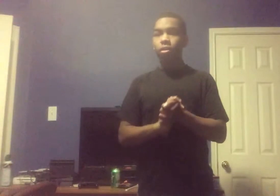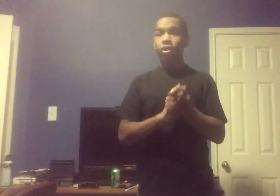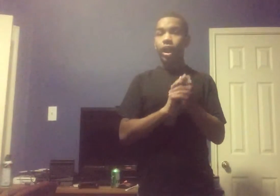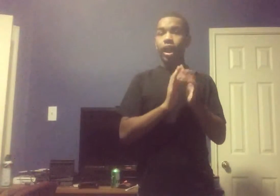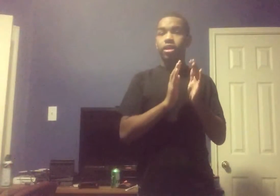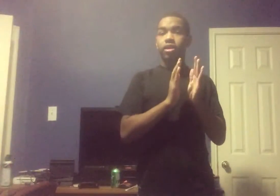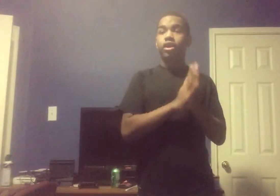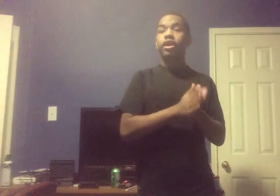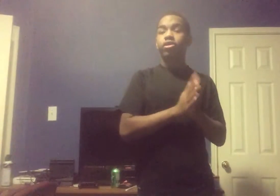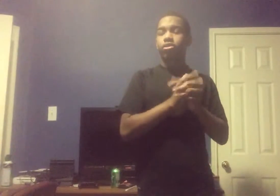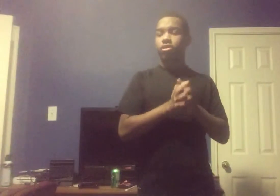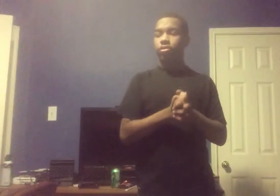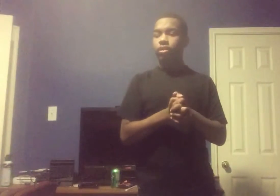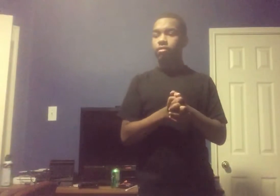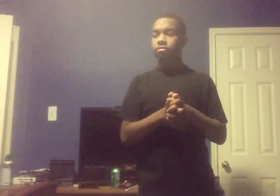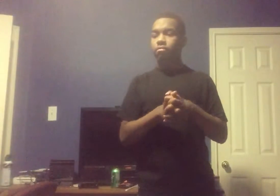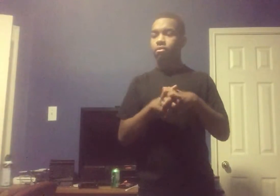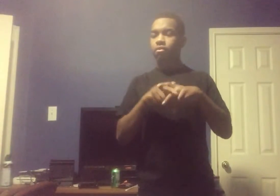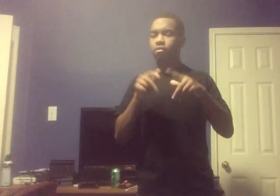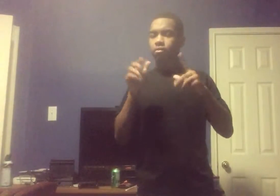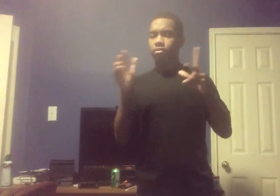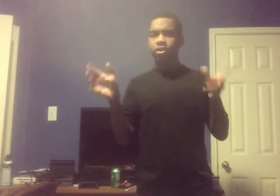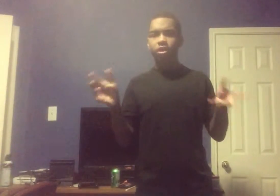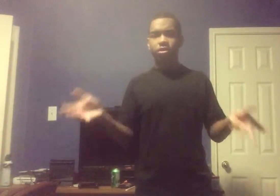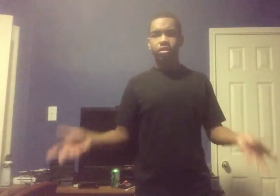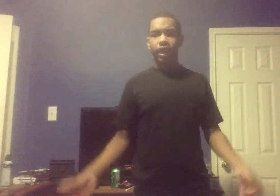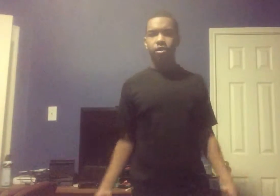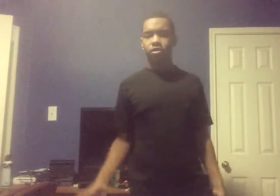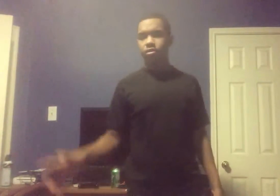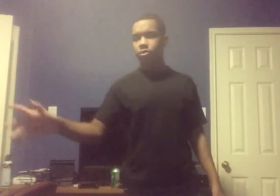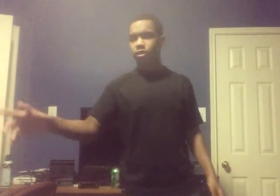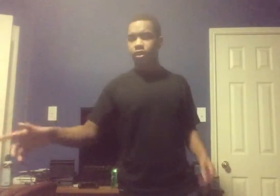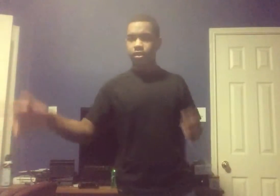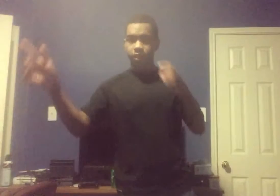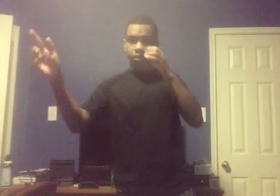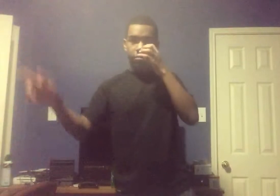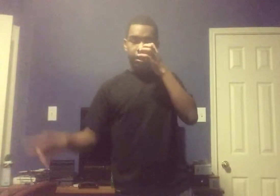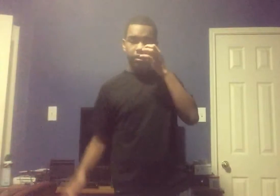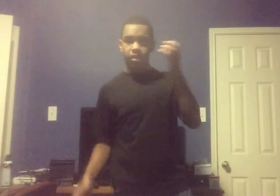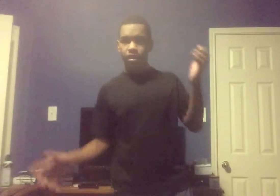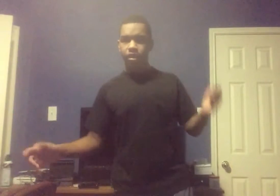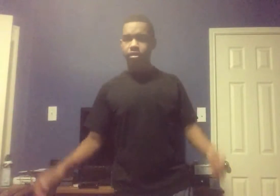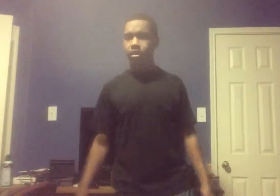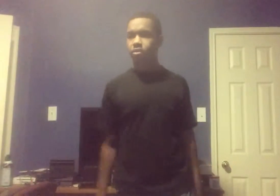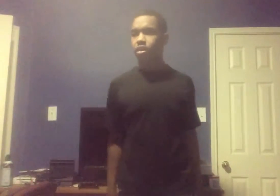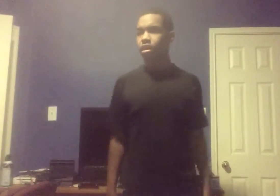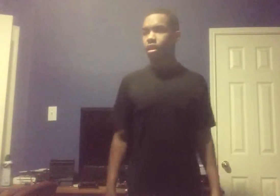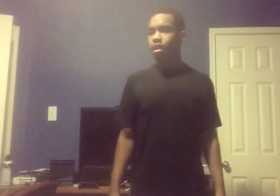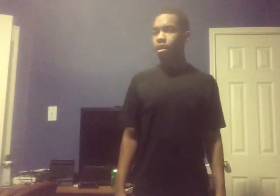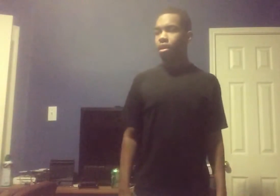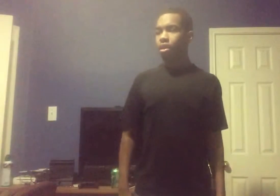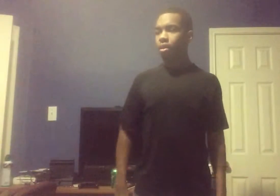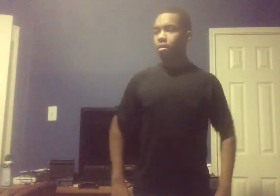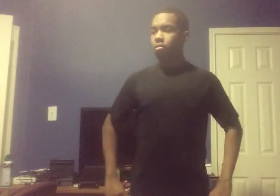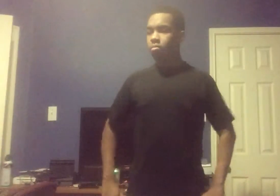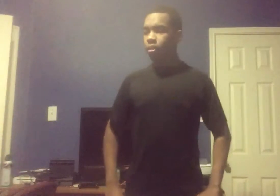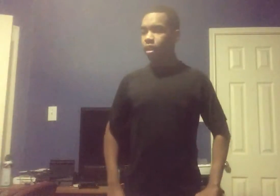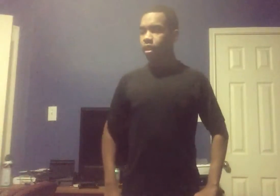they had to get to it You know, they had to go through the woods Get to the mansion All that stuff But